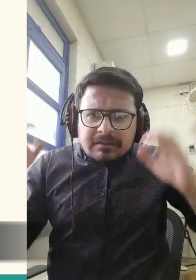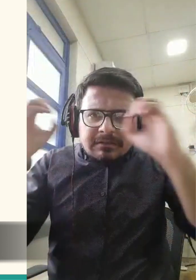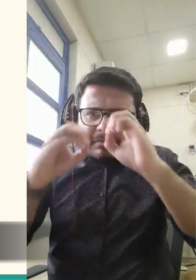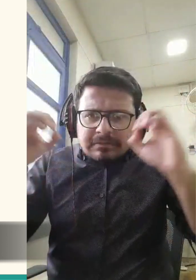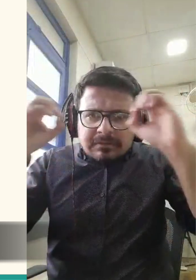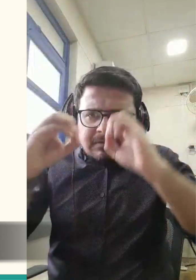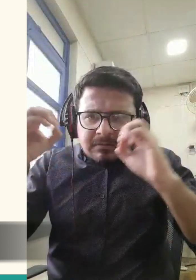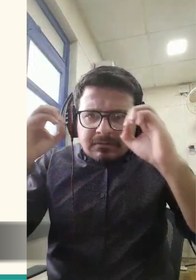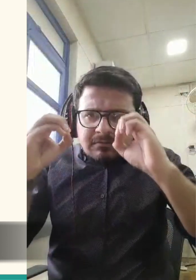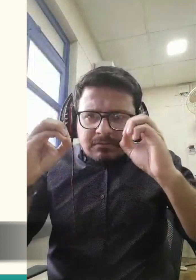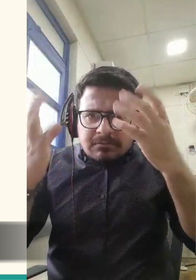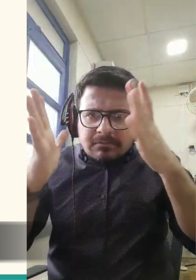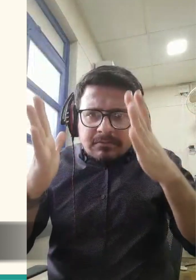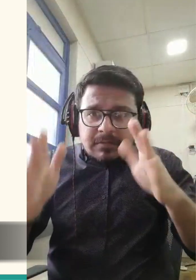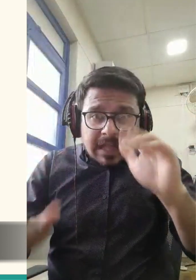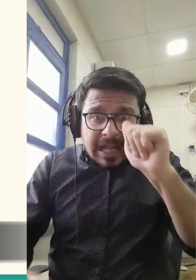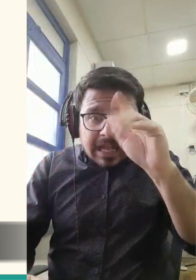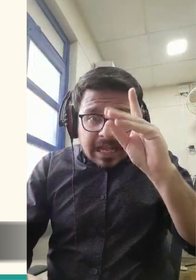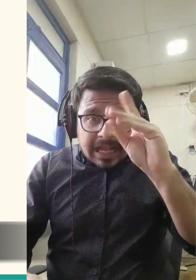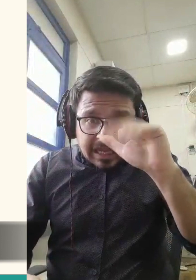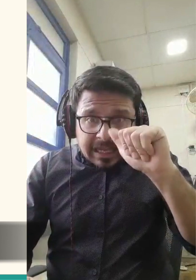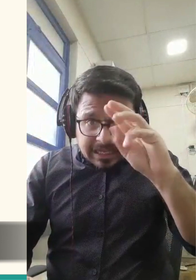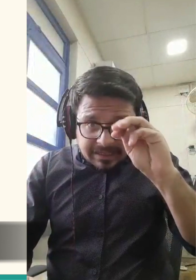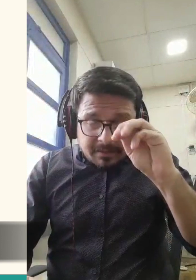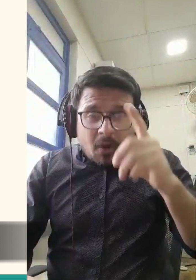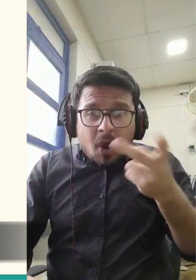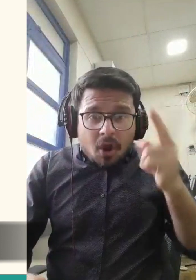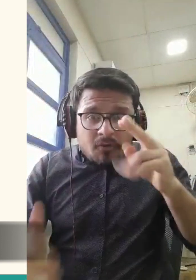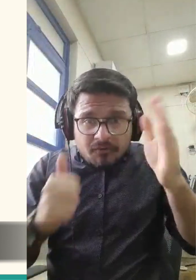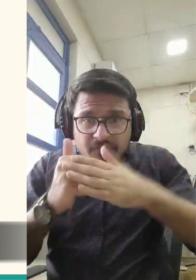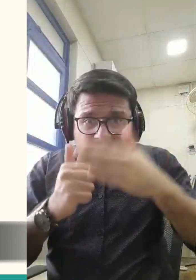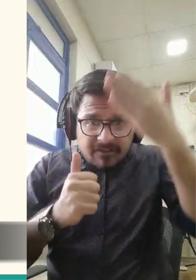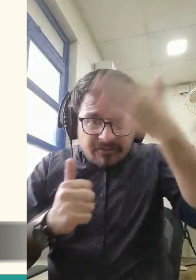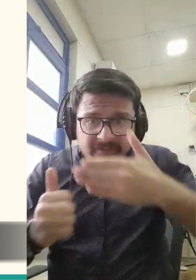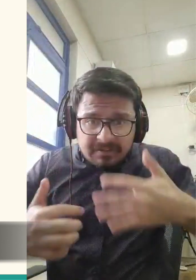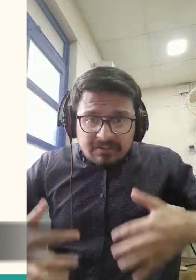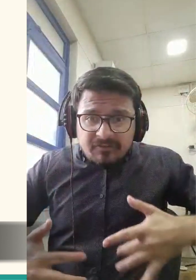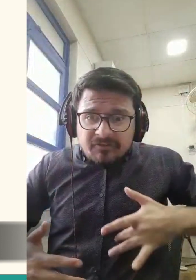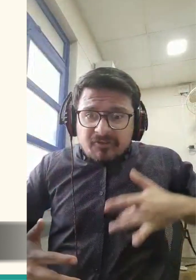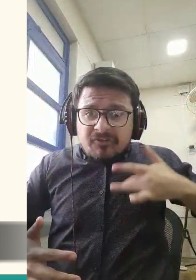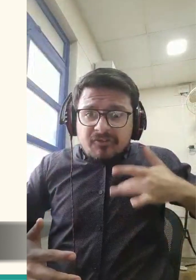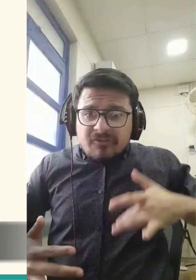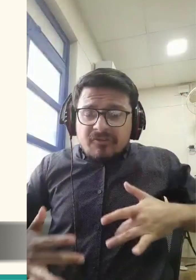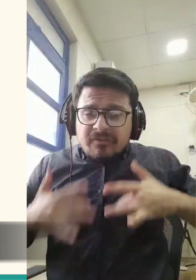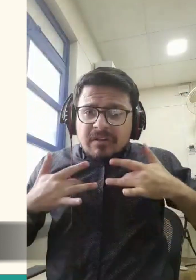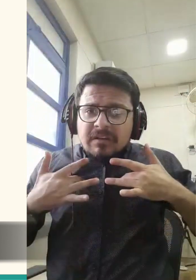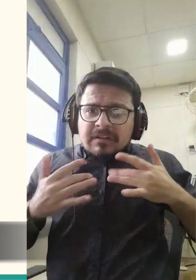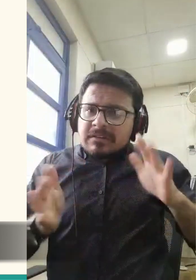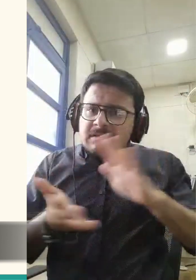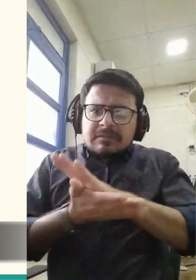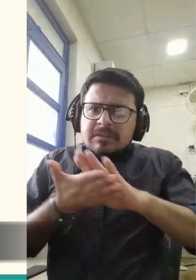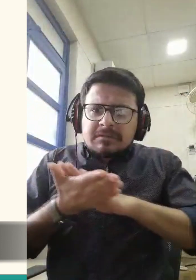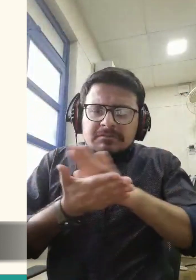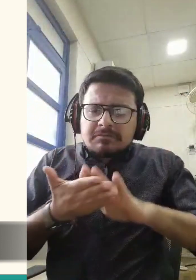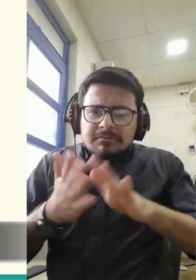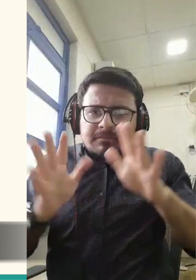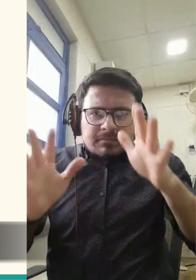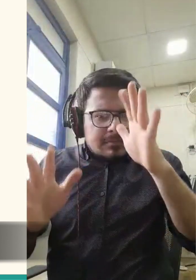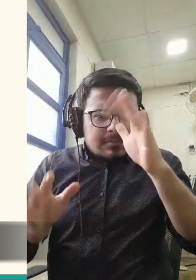Adam and Eve did not have human emotions like anger, shame